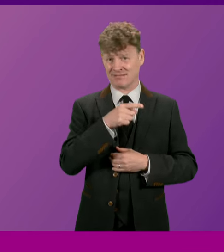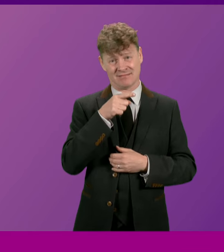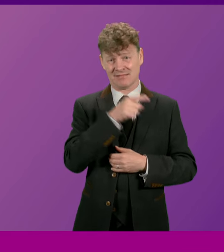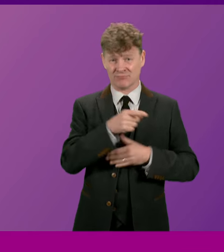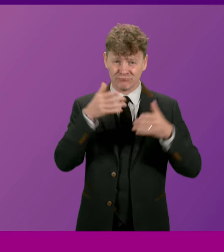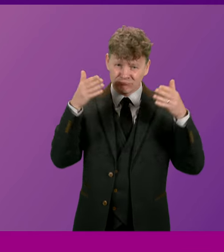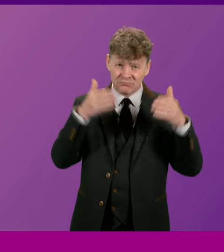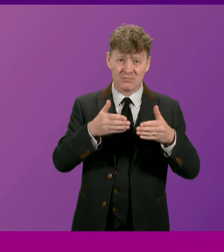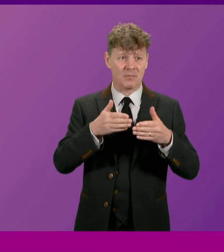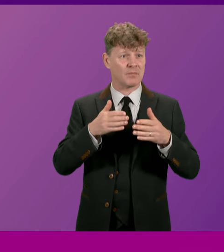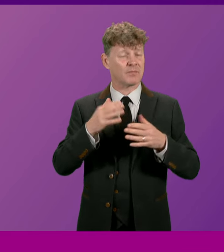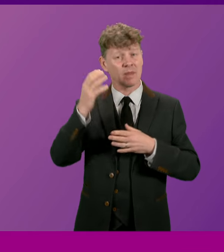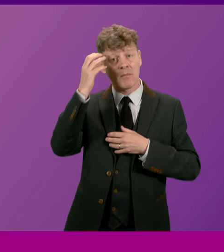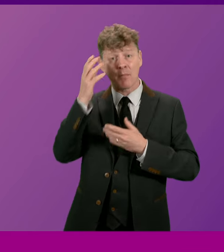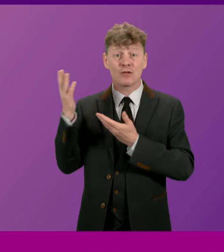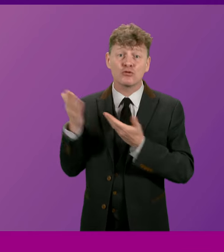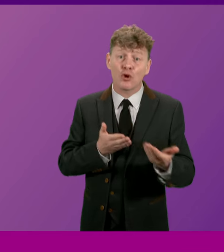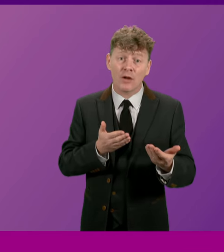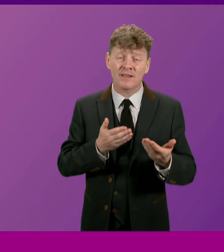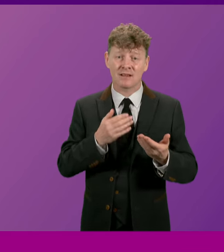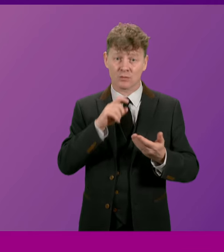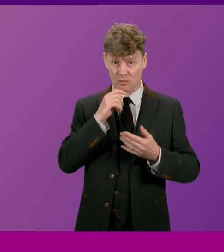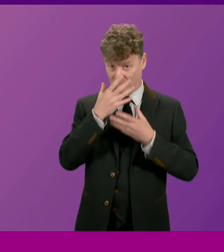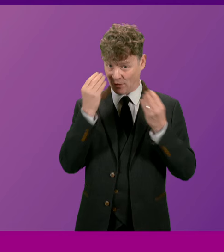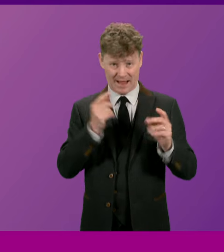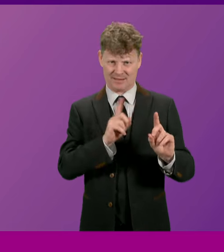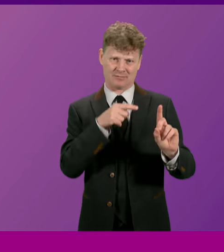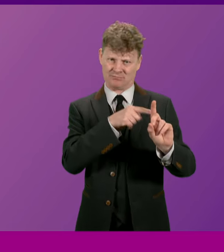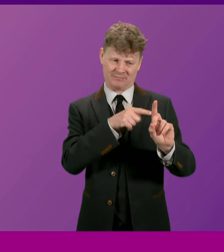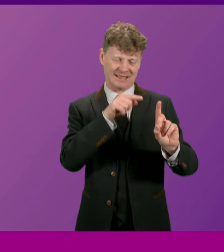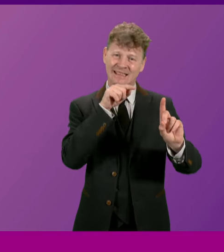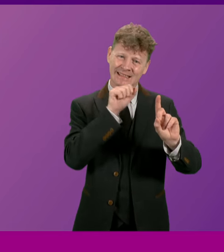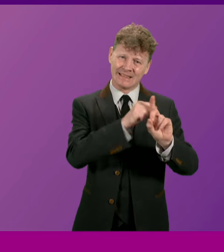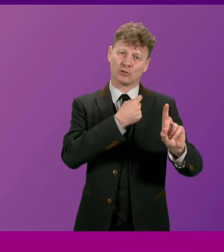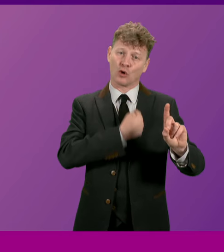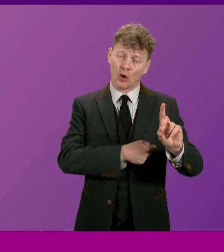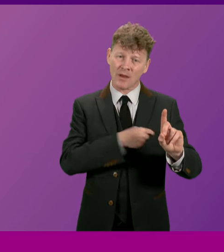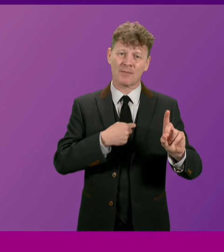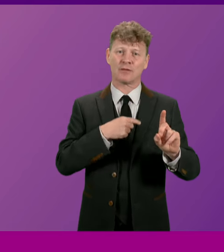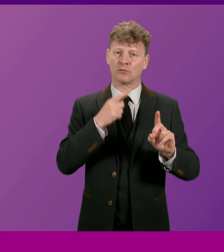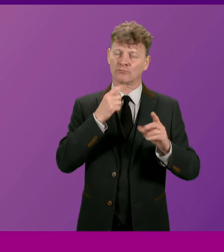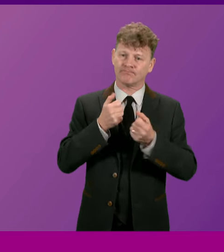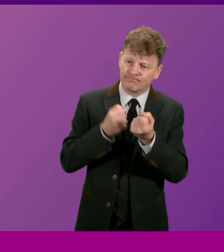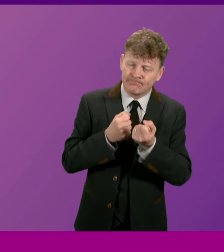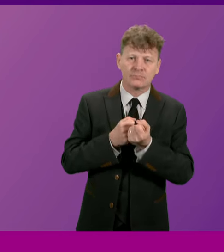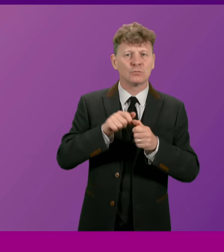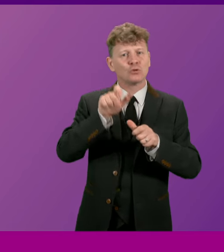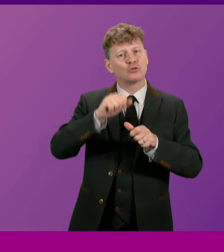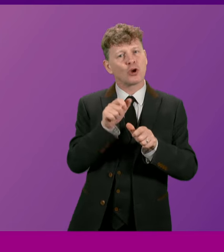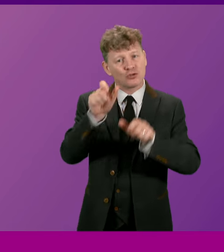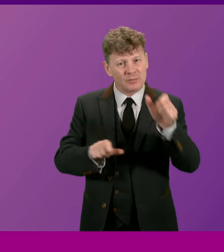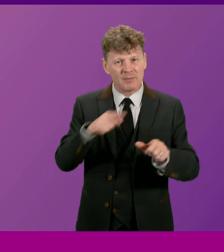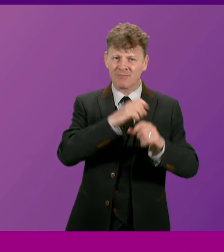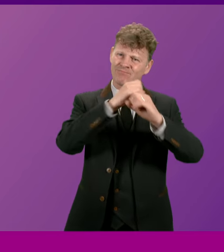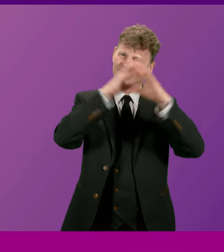are legacies that will not be forgotten. His commitment to the interests of the Scottish people and his vision for a